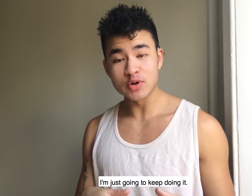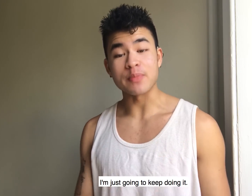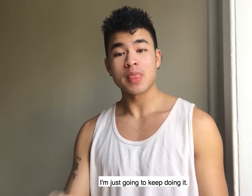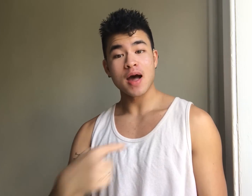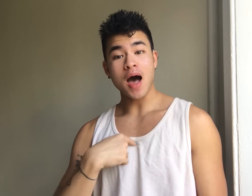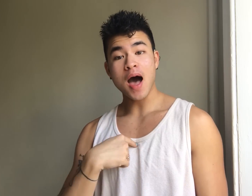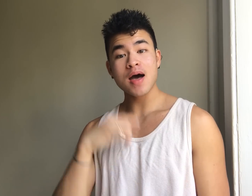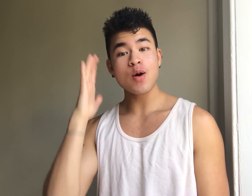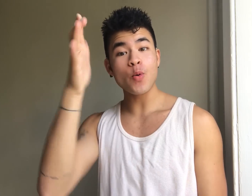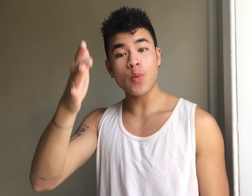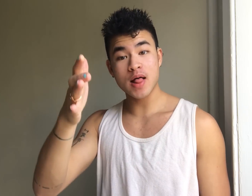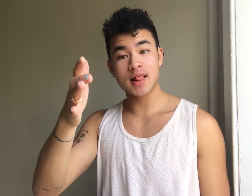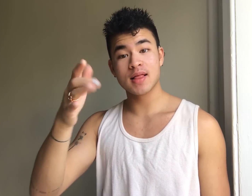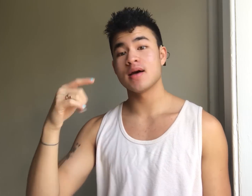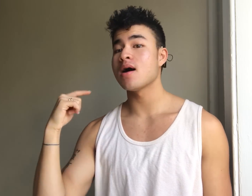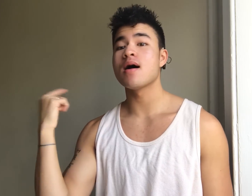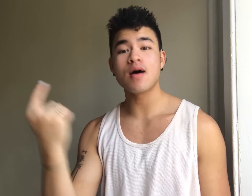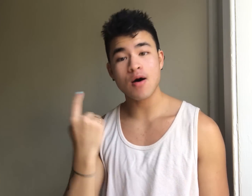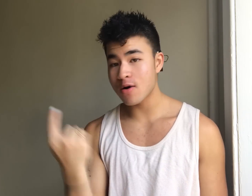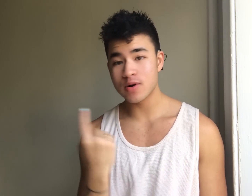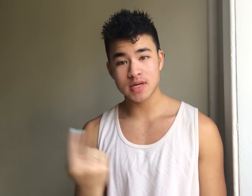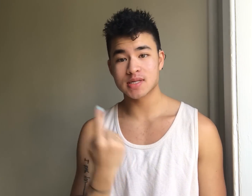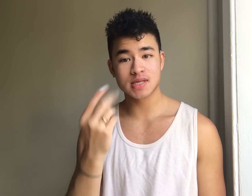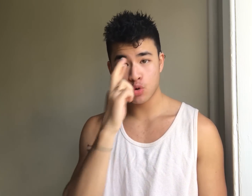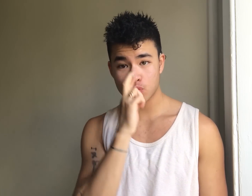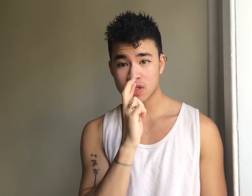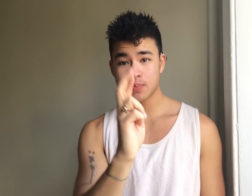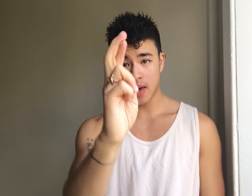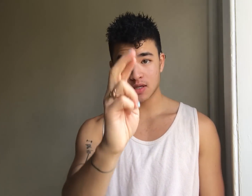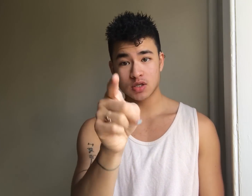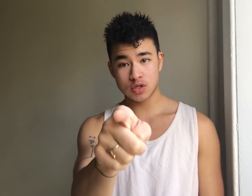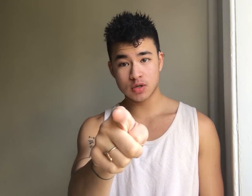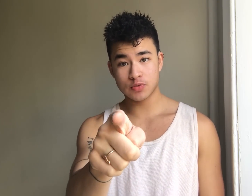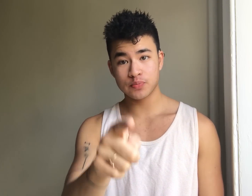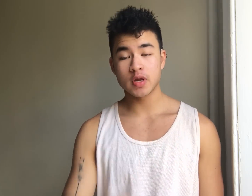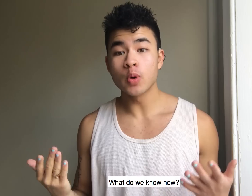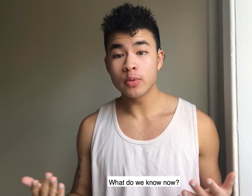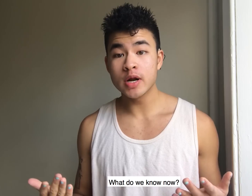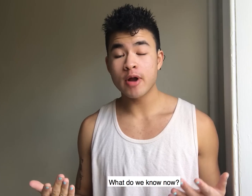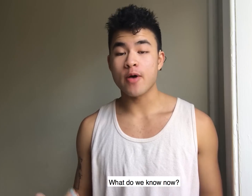doing it what do we know now